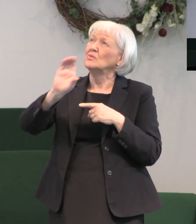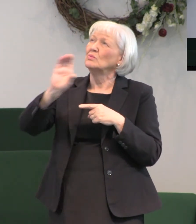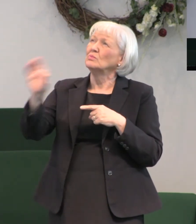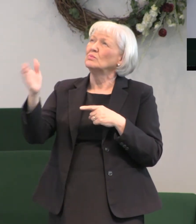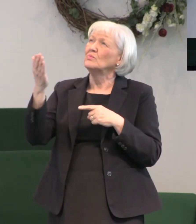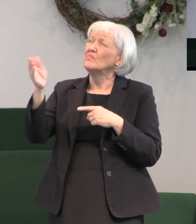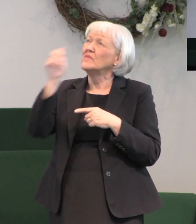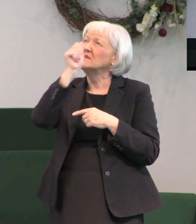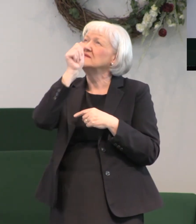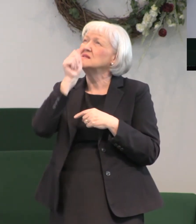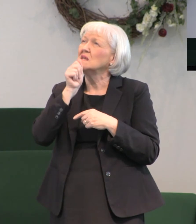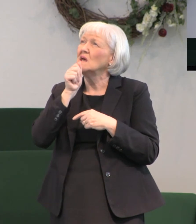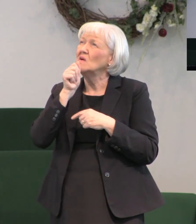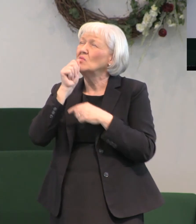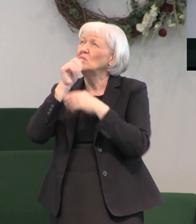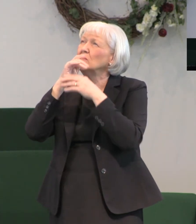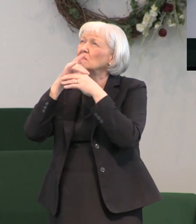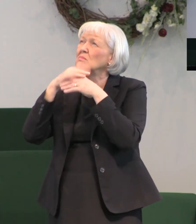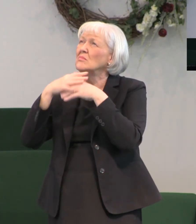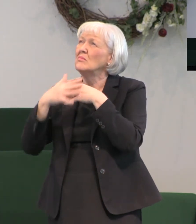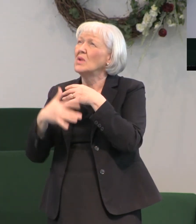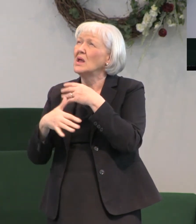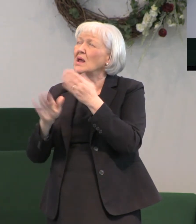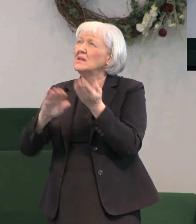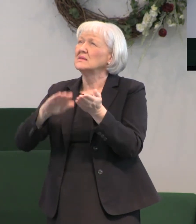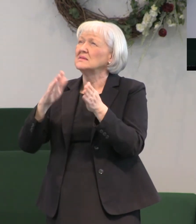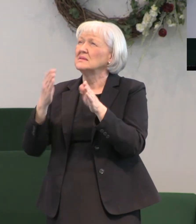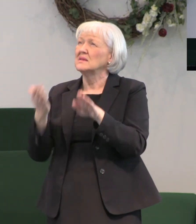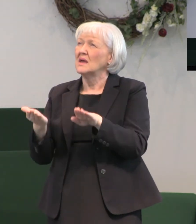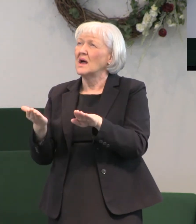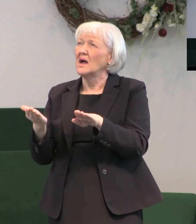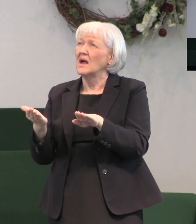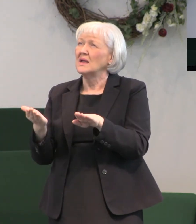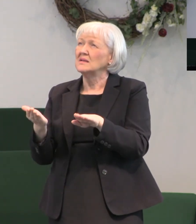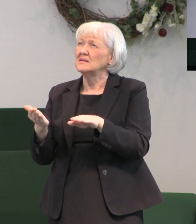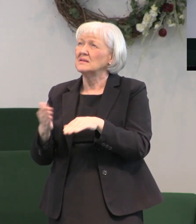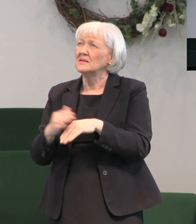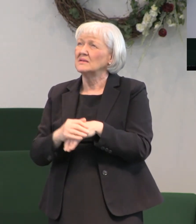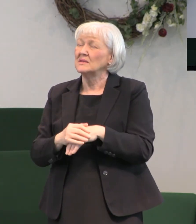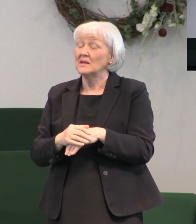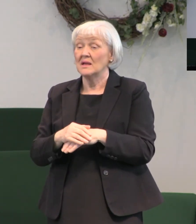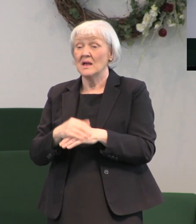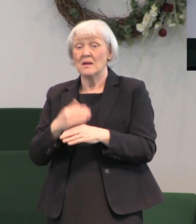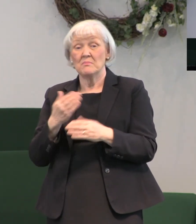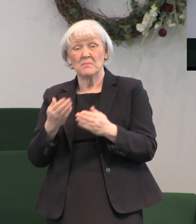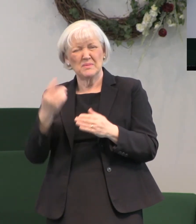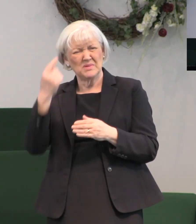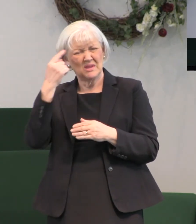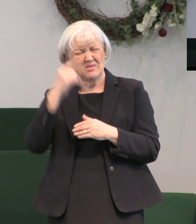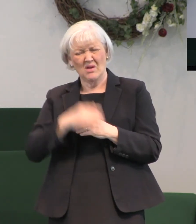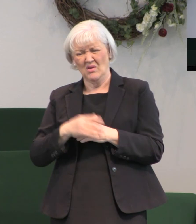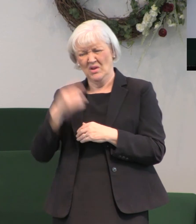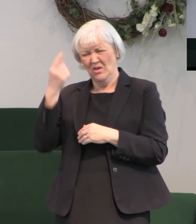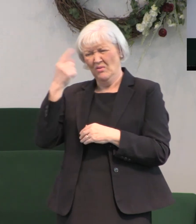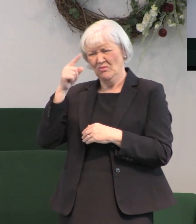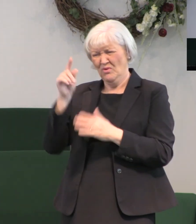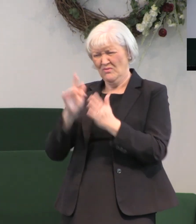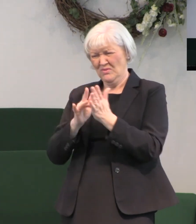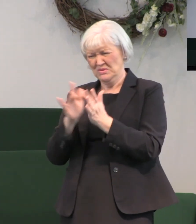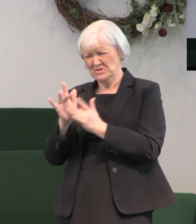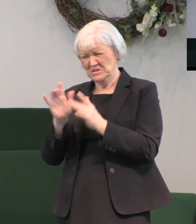and bled and died and perhaps they thought why is he doing that